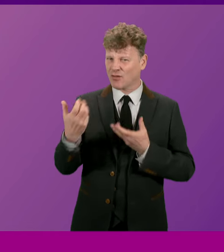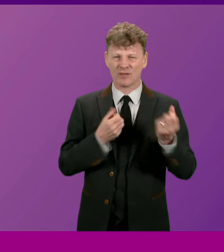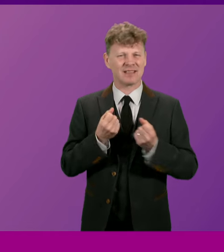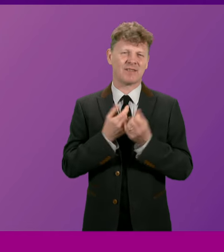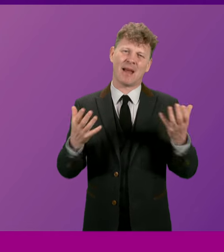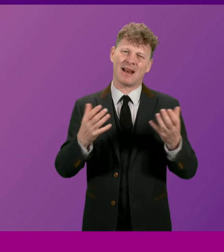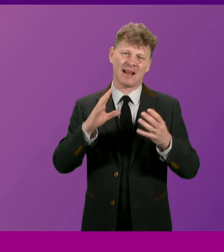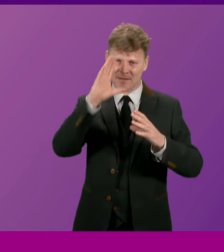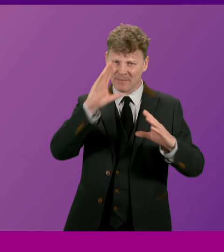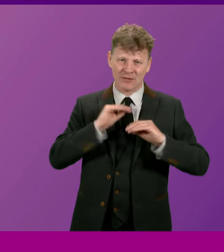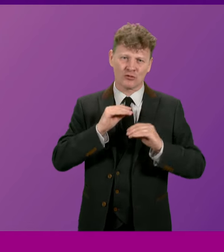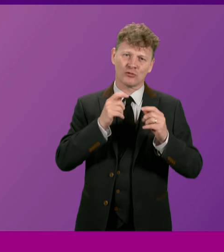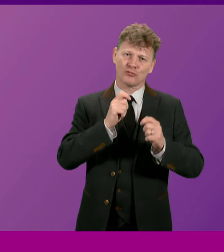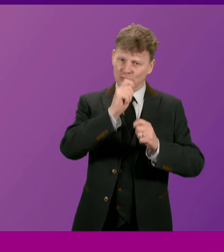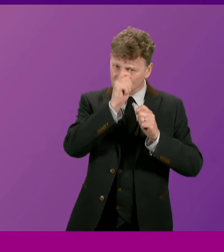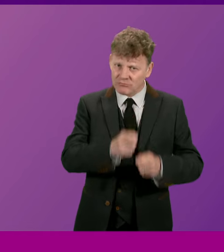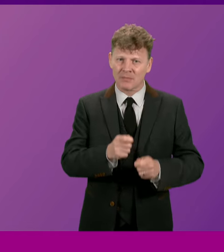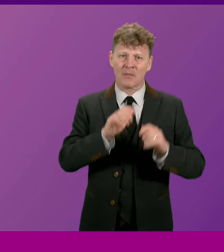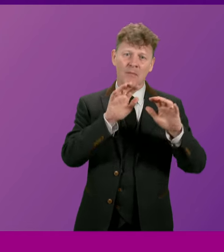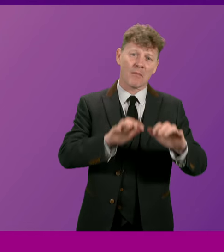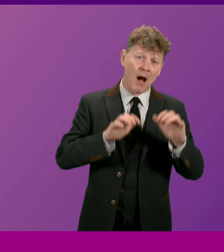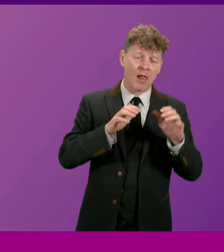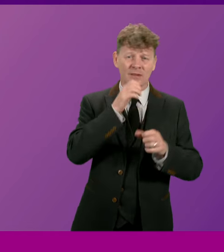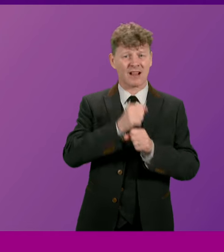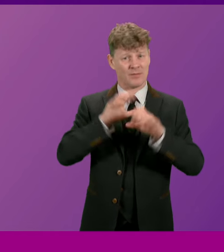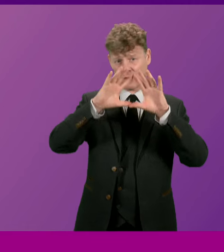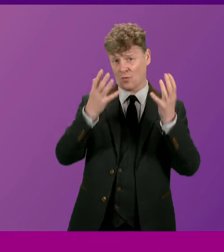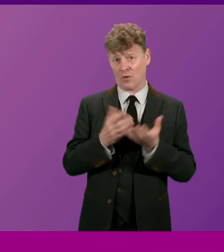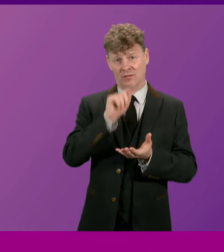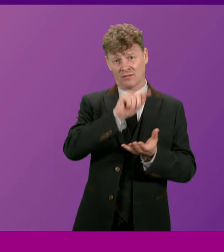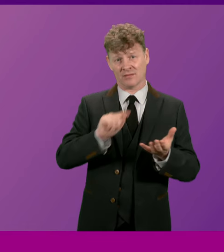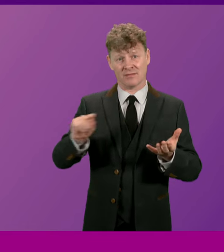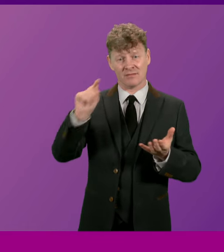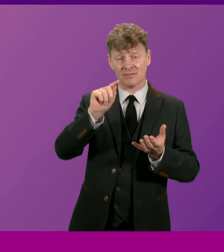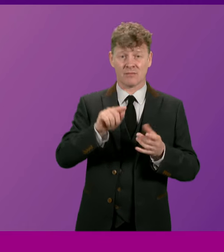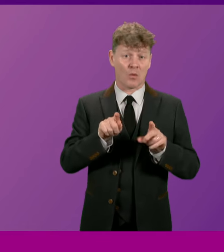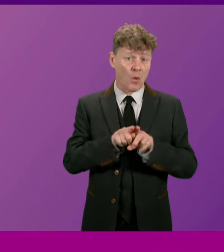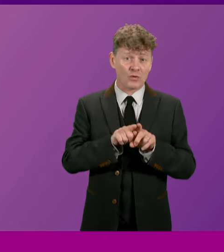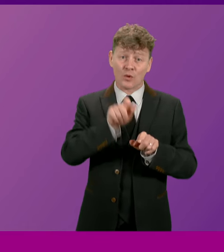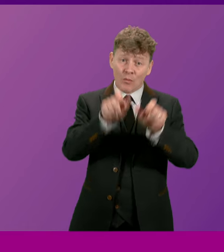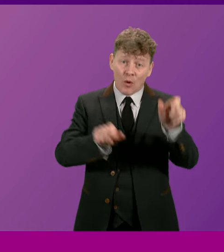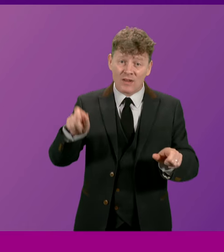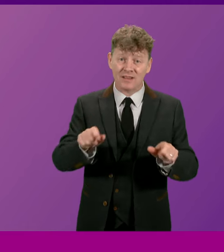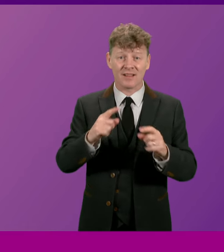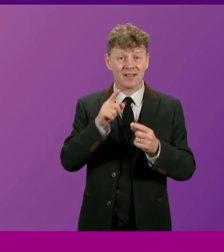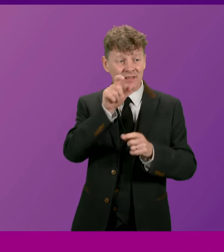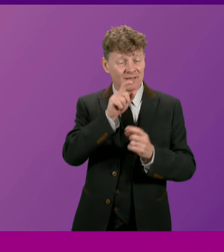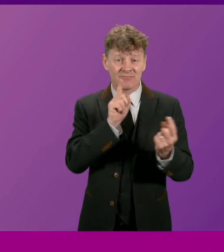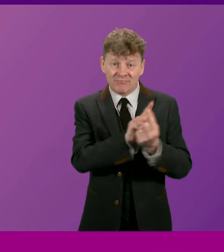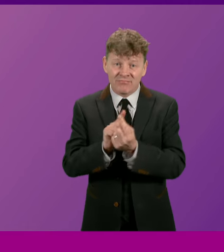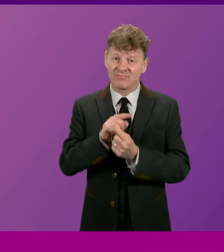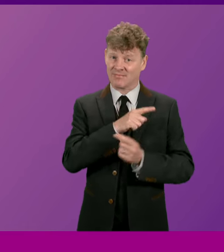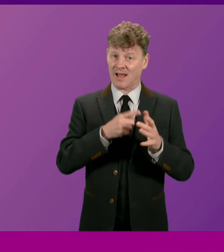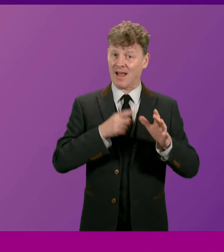of tribute from Parliaments and governments worldwide, along with some personal reflections of meetings with Alec.